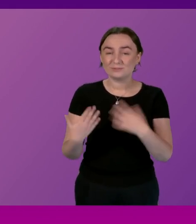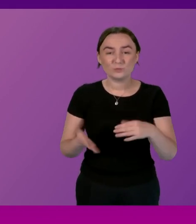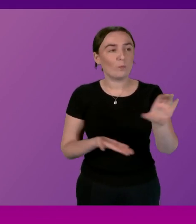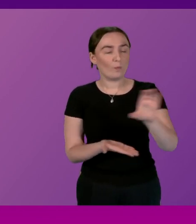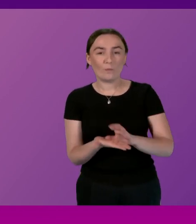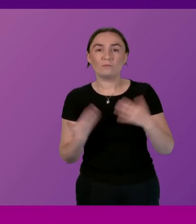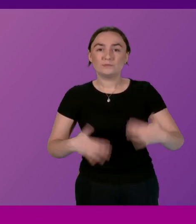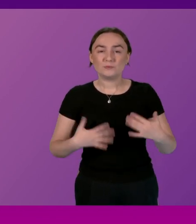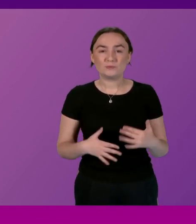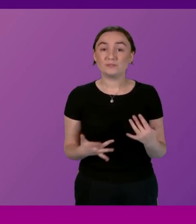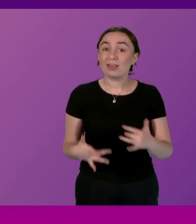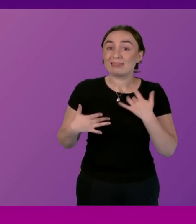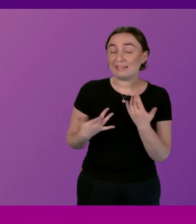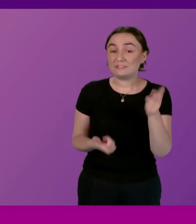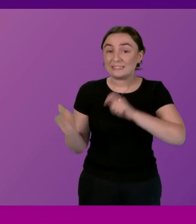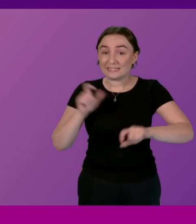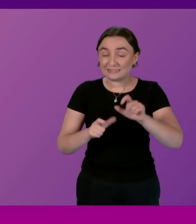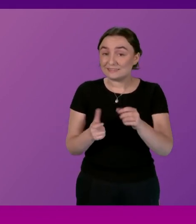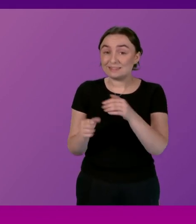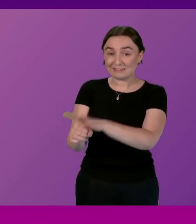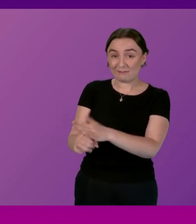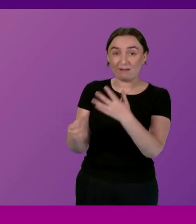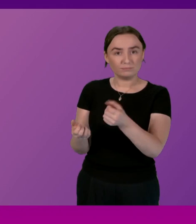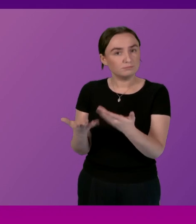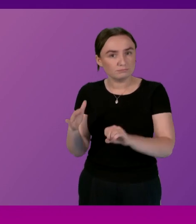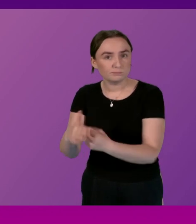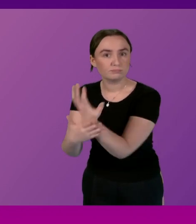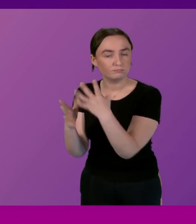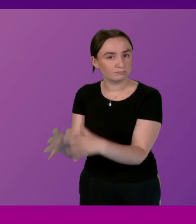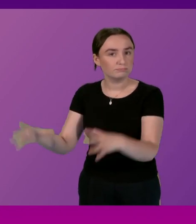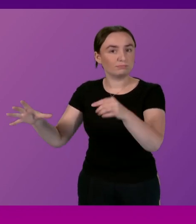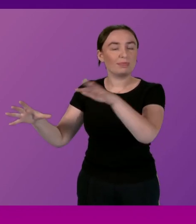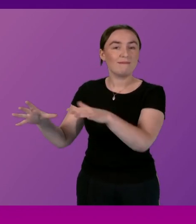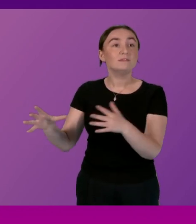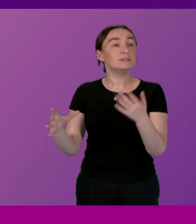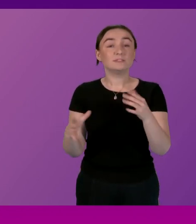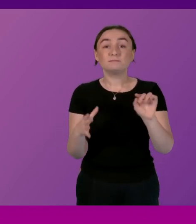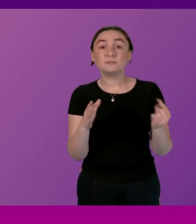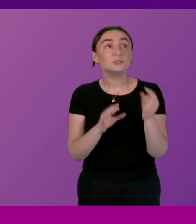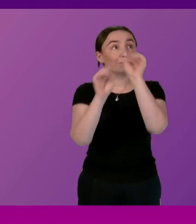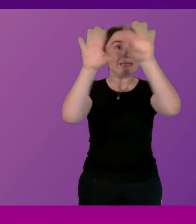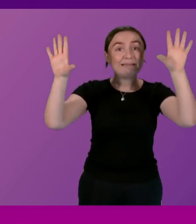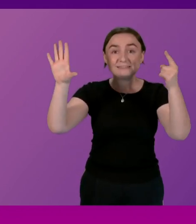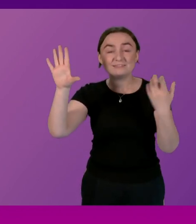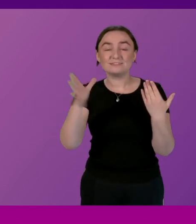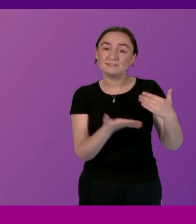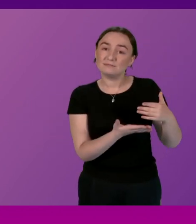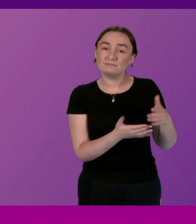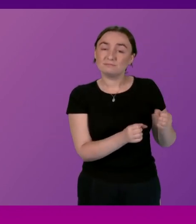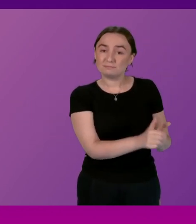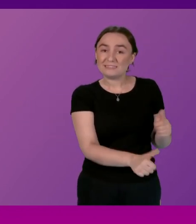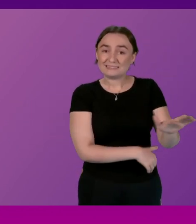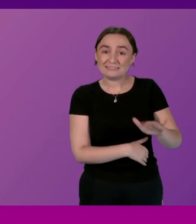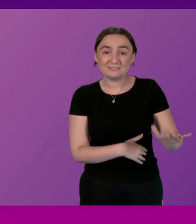sciences sector is growing our space sector booming a number of industries